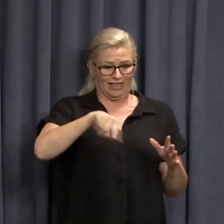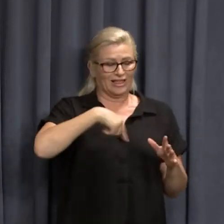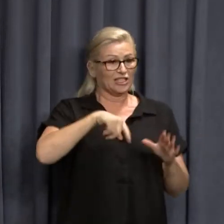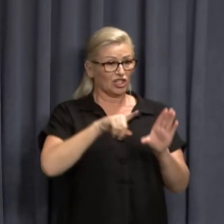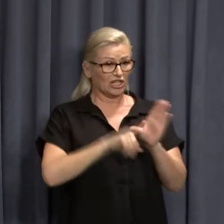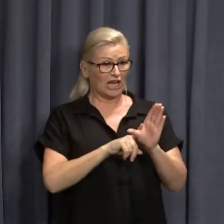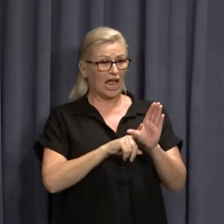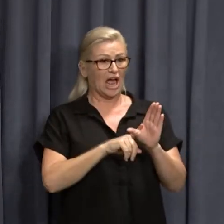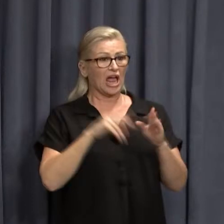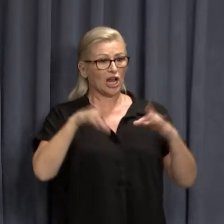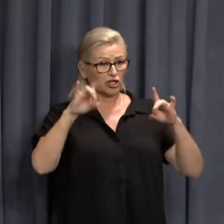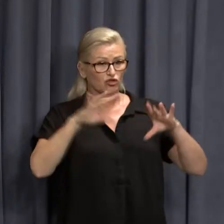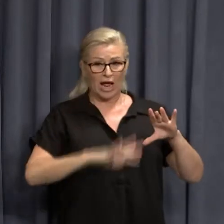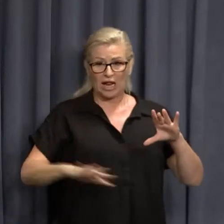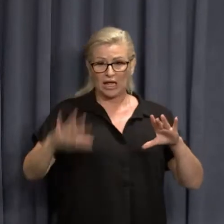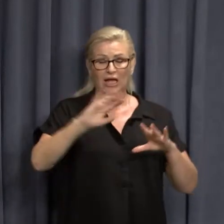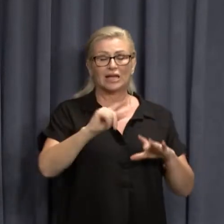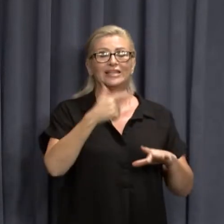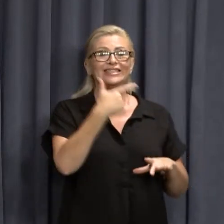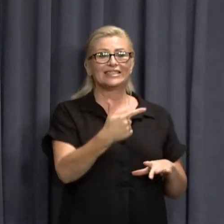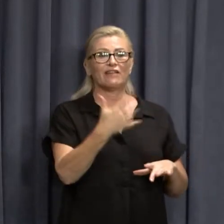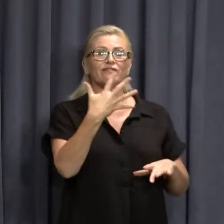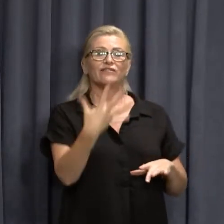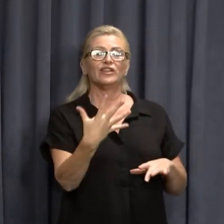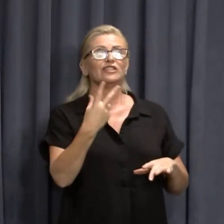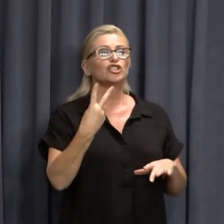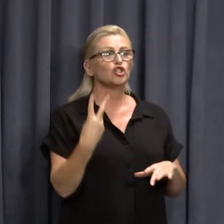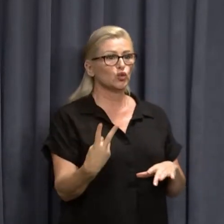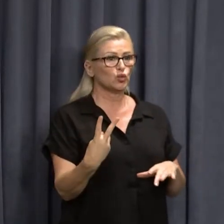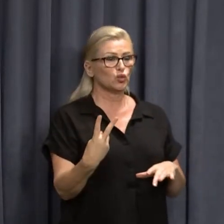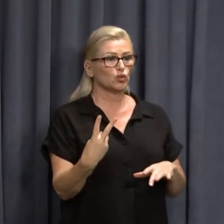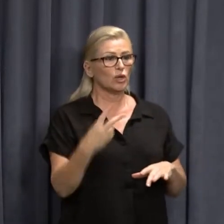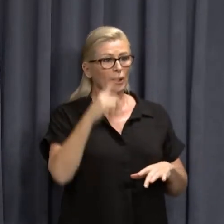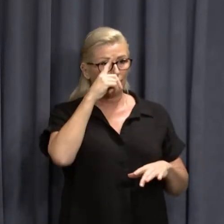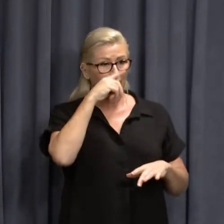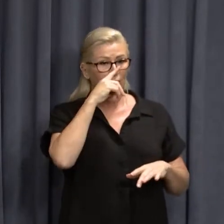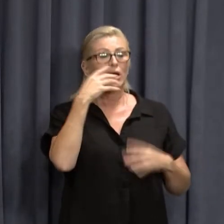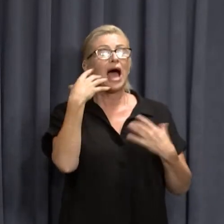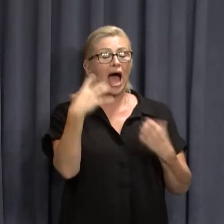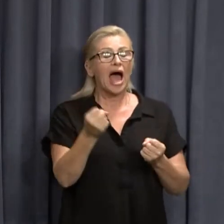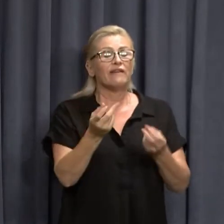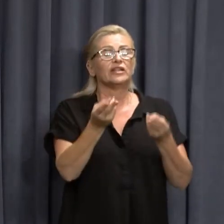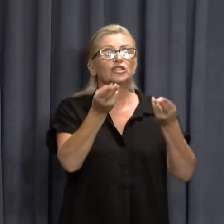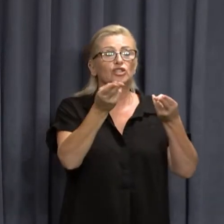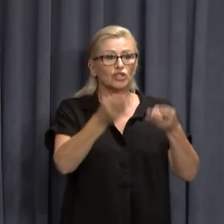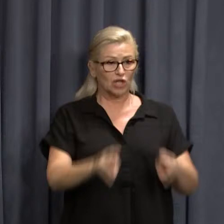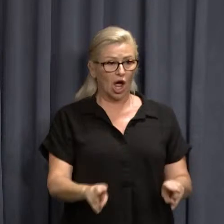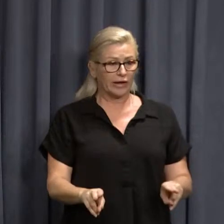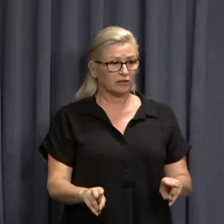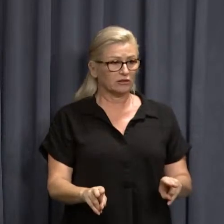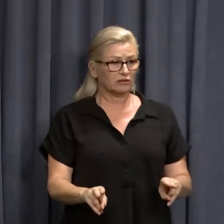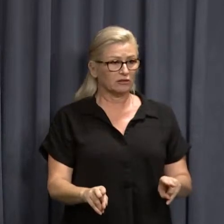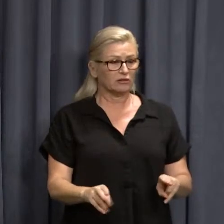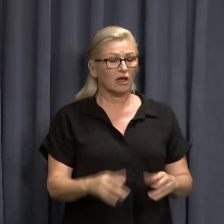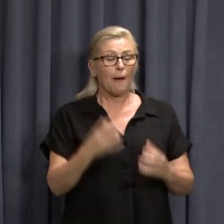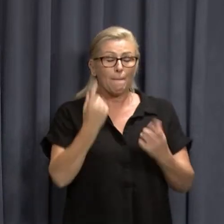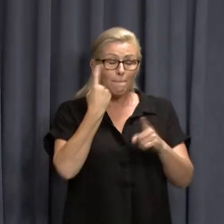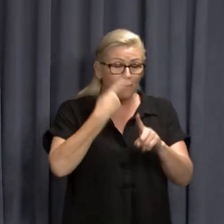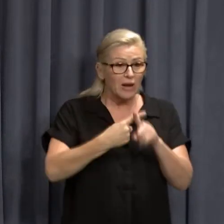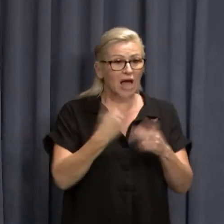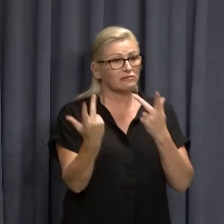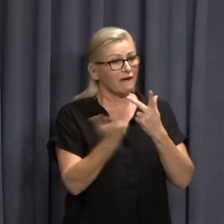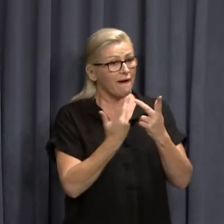eastern states of Australia 752 people have now died numerous others are very sick